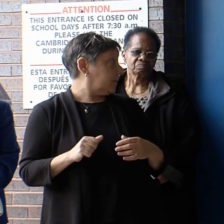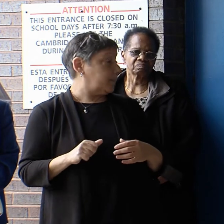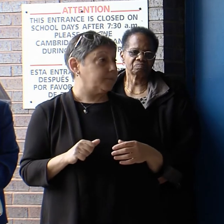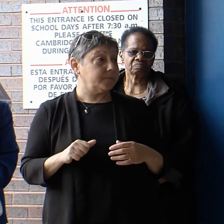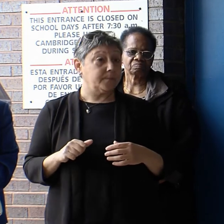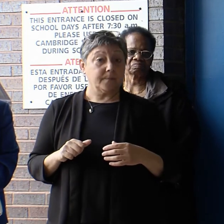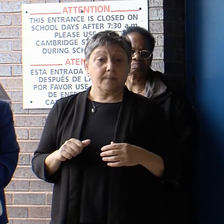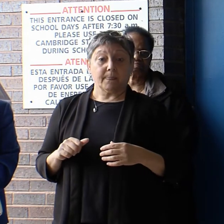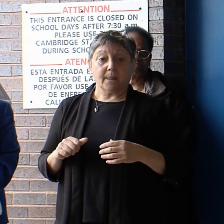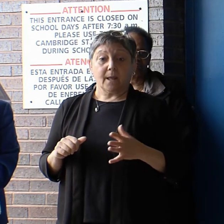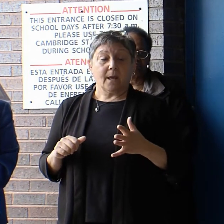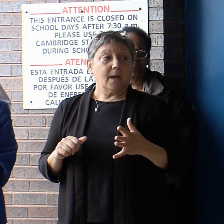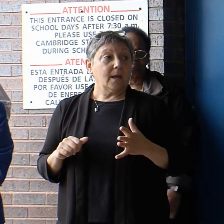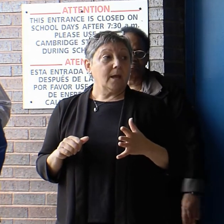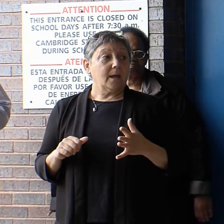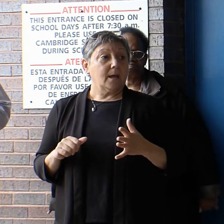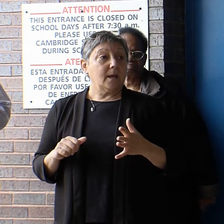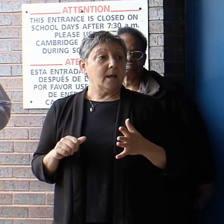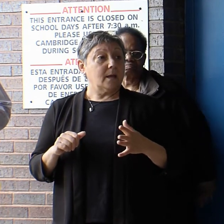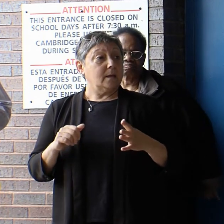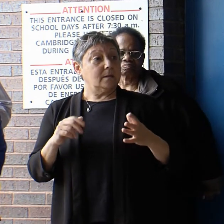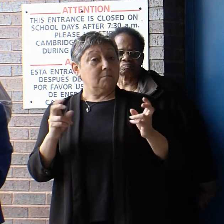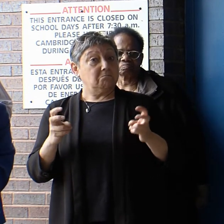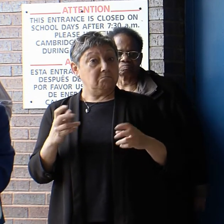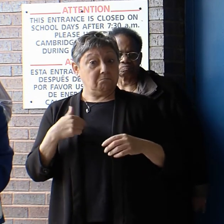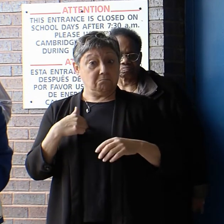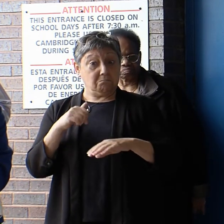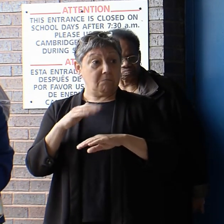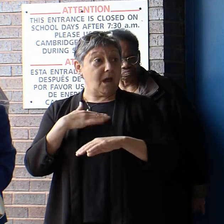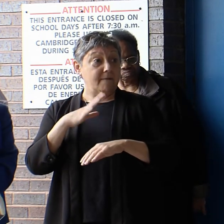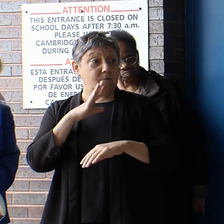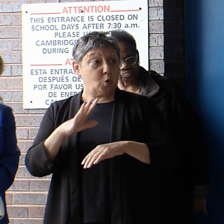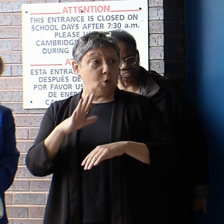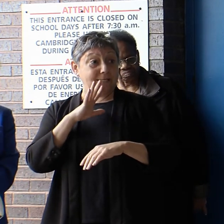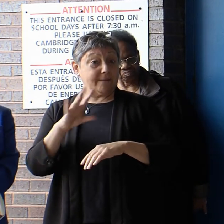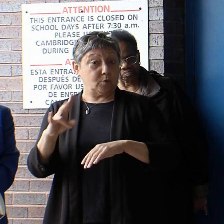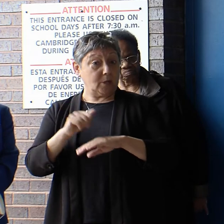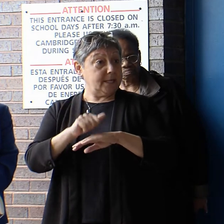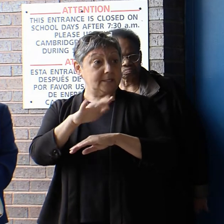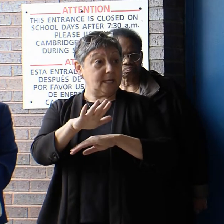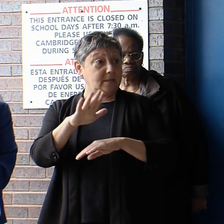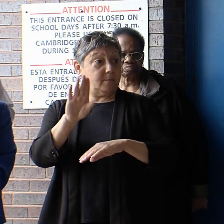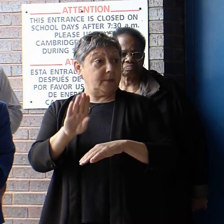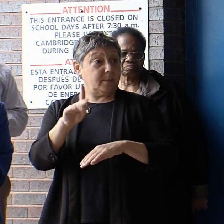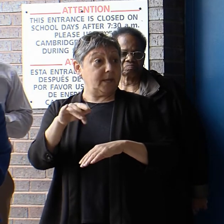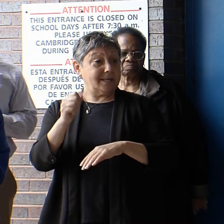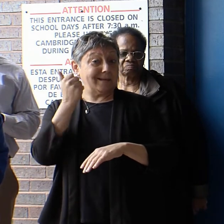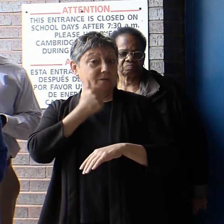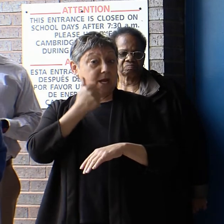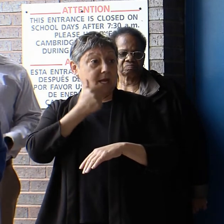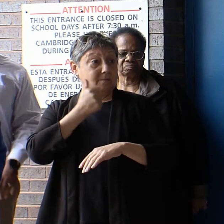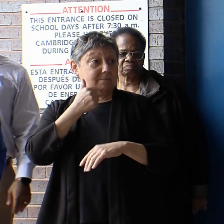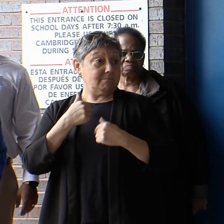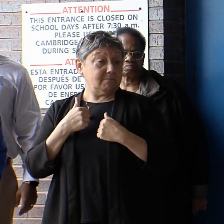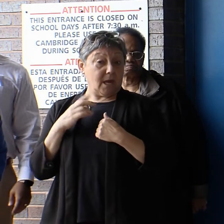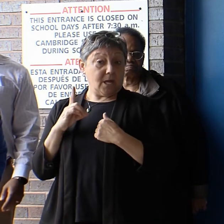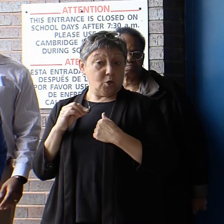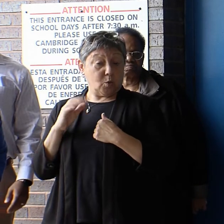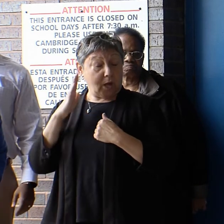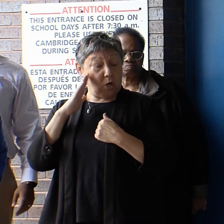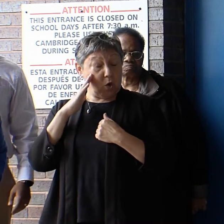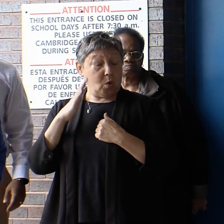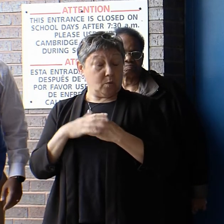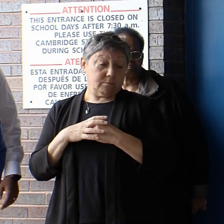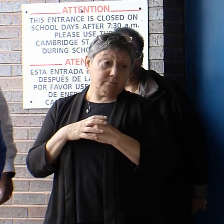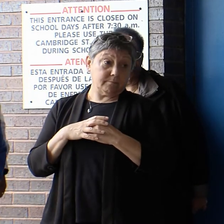I mean, I send my four-year-old and seven-year-old to Boston Public Schools every day so I know what it takes